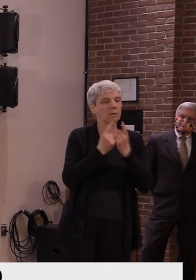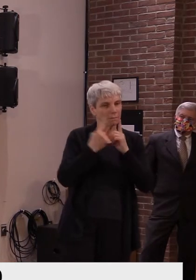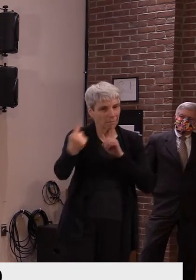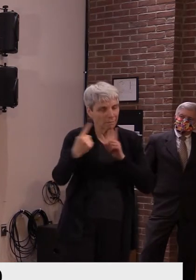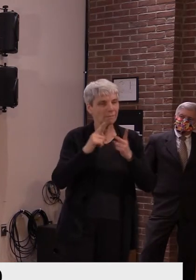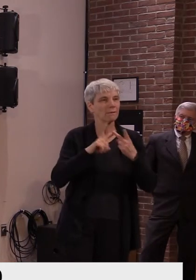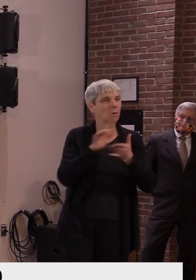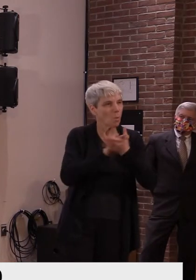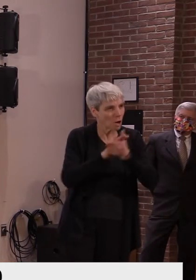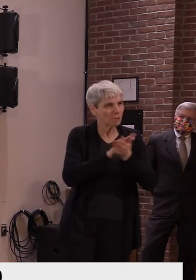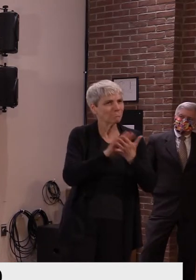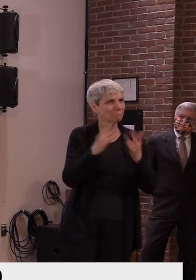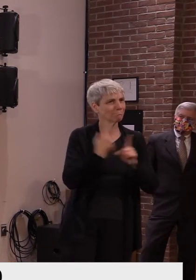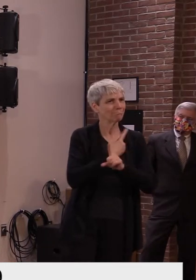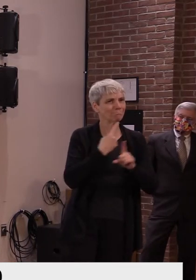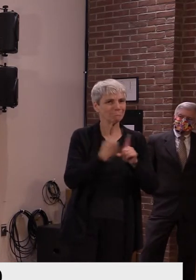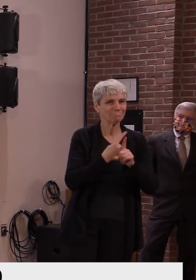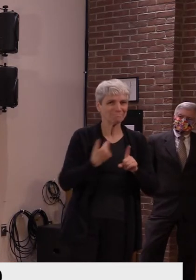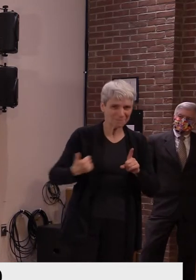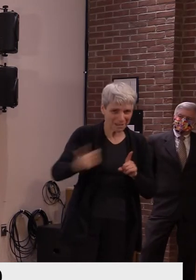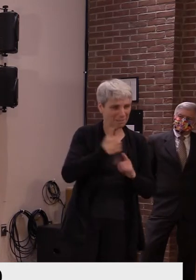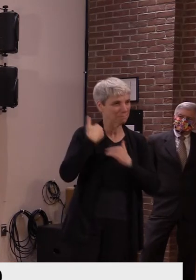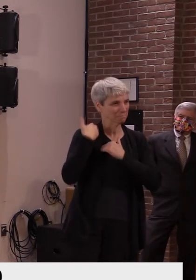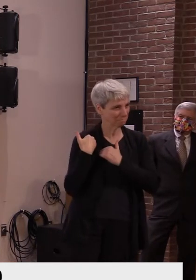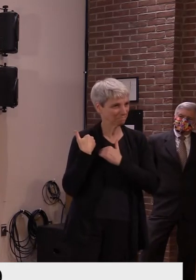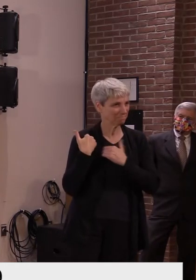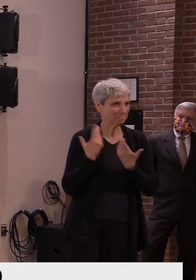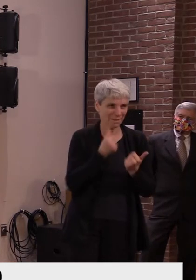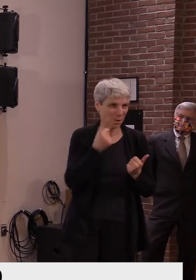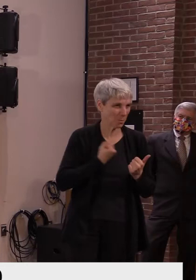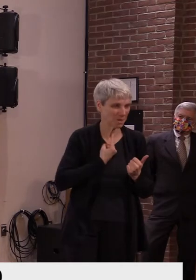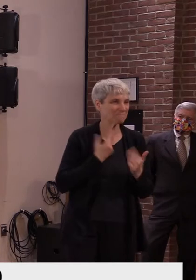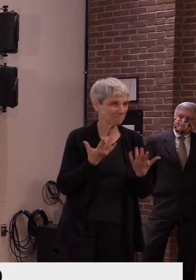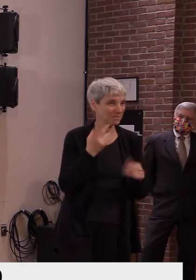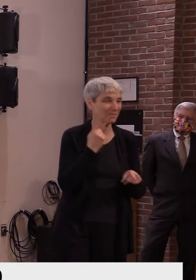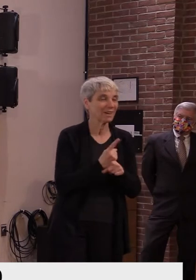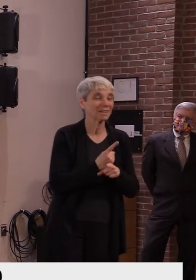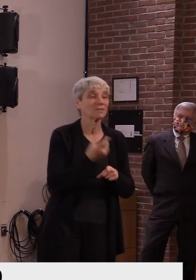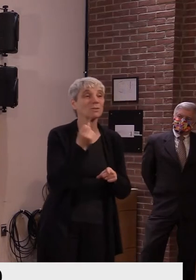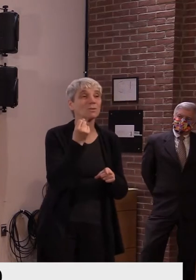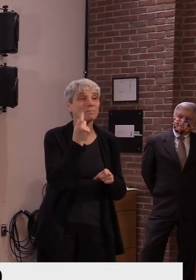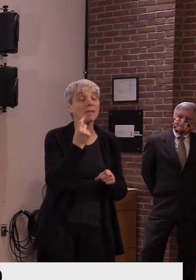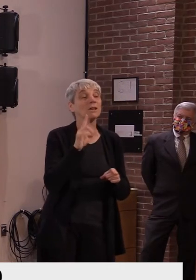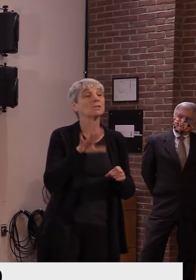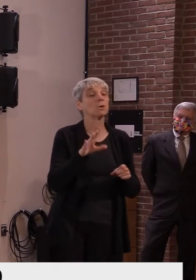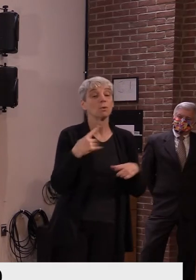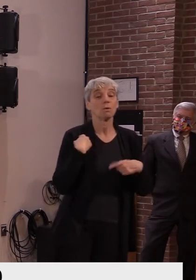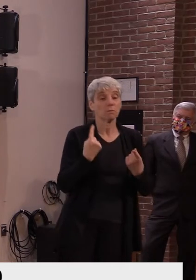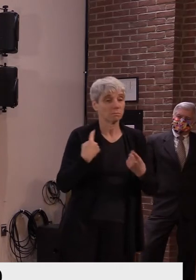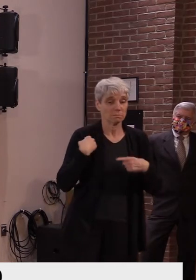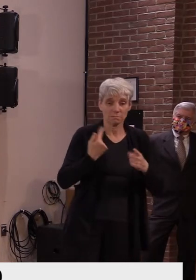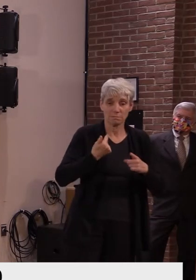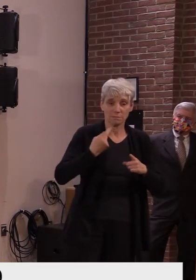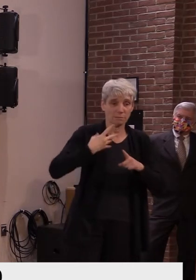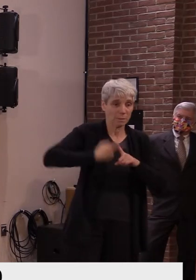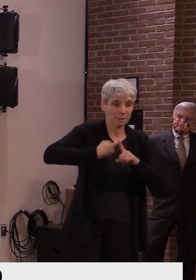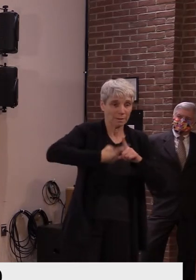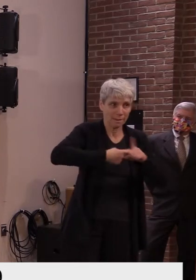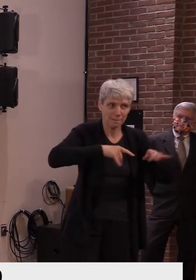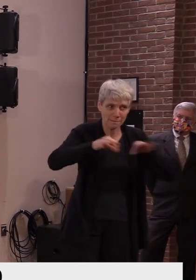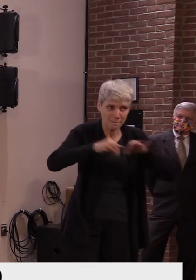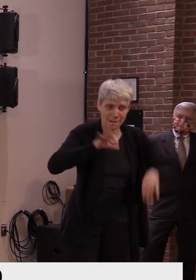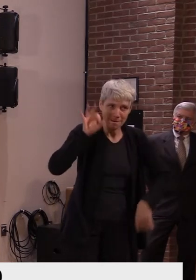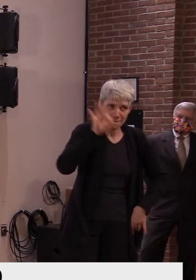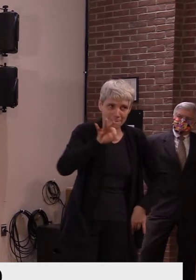wash our hands and just do all the things we've been talking about over the last few months. And if we can get back to that, I think we've gotten a little bit